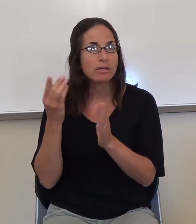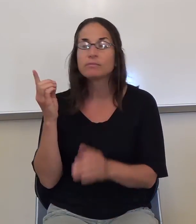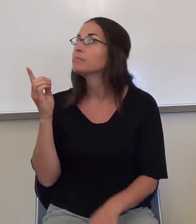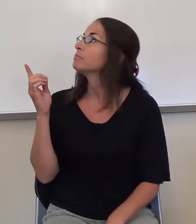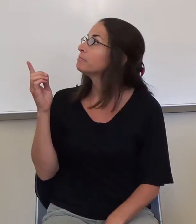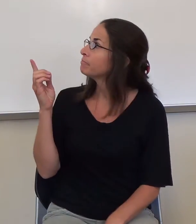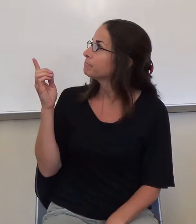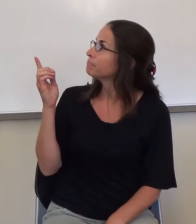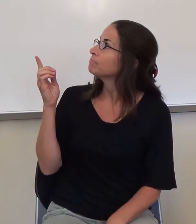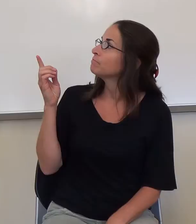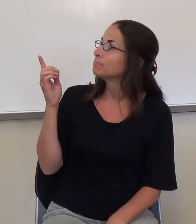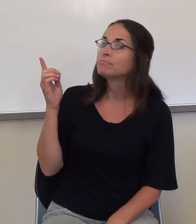anthropology textbook?